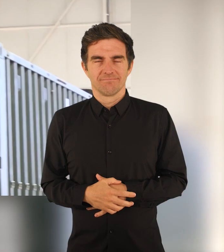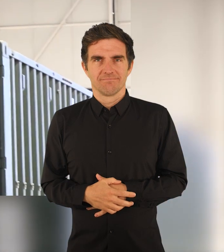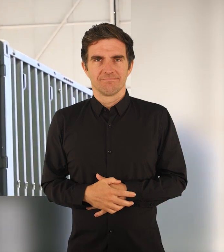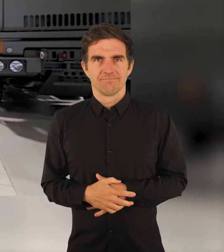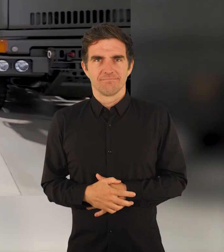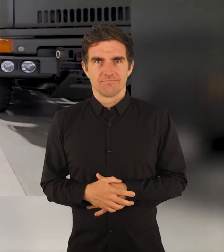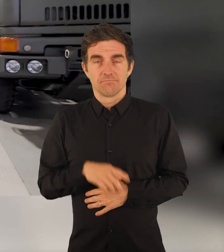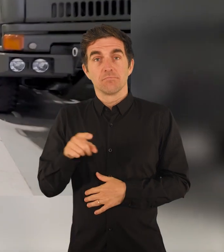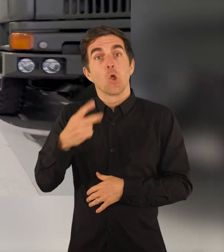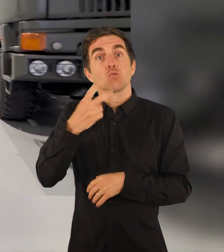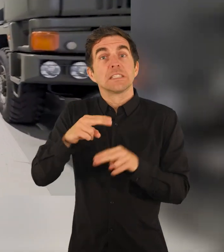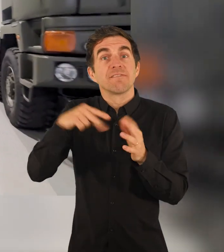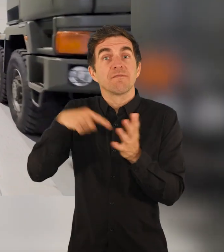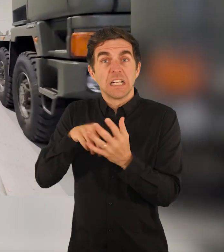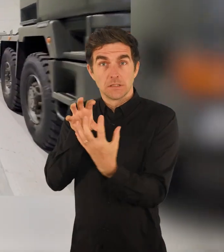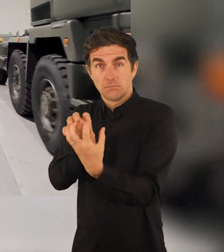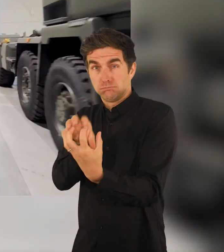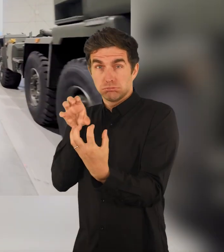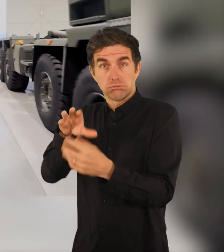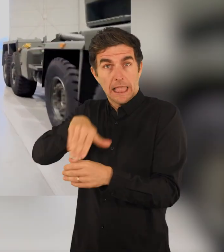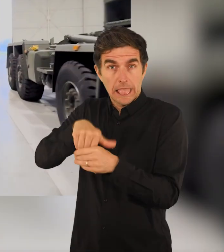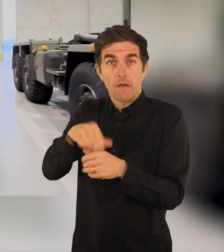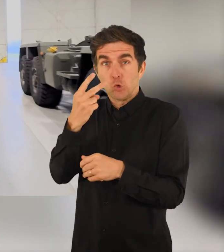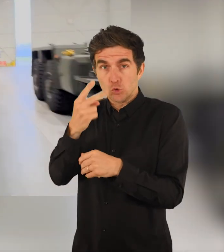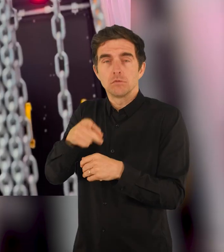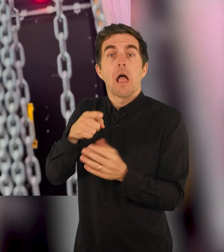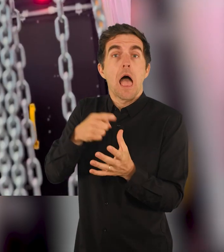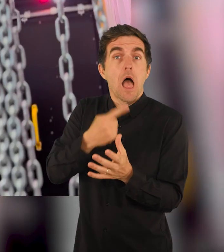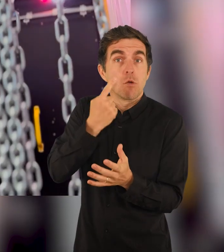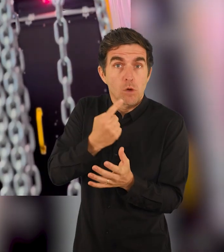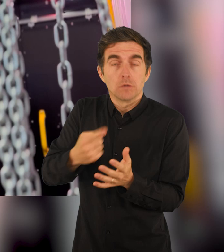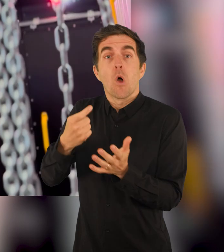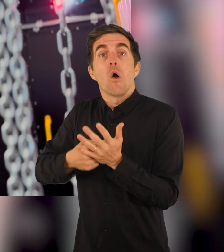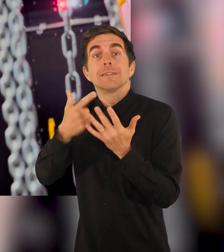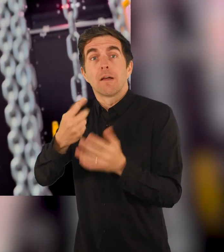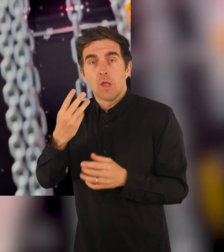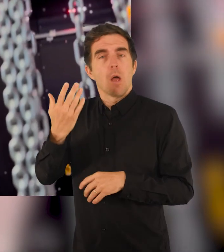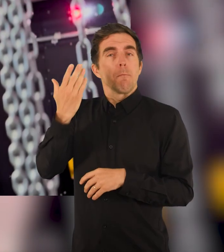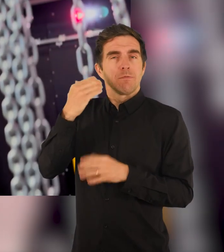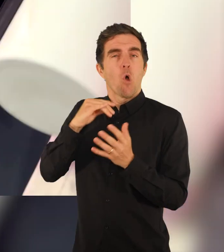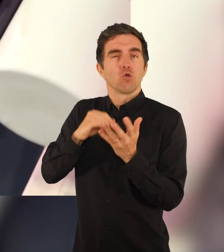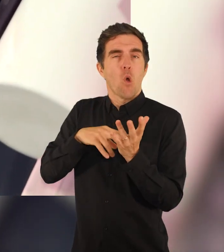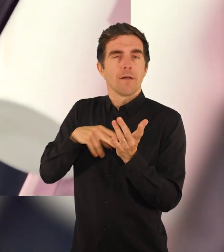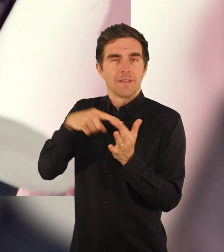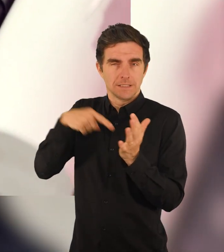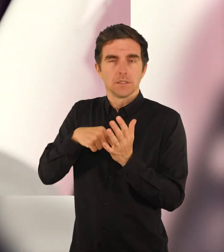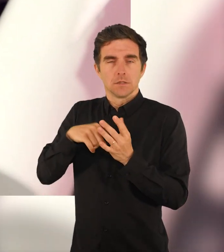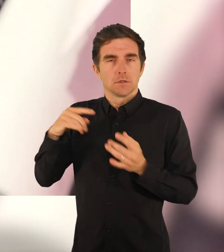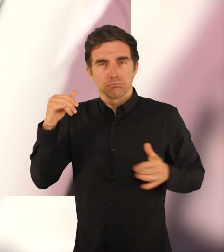The 20-foot container includes a dual launcher for the A-11 R-73, a former Soviet air-to-air missile now